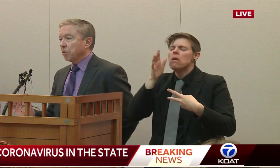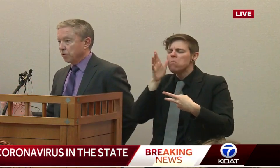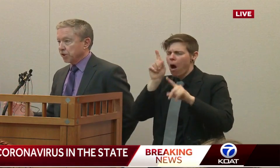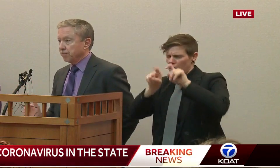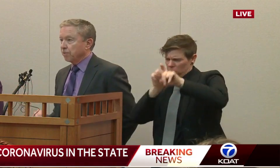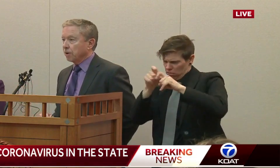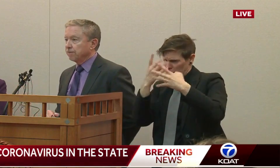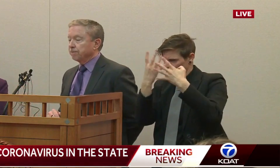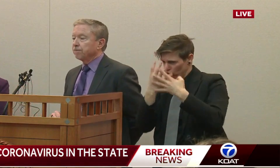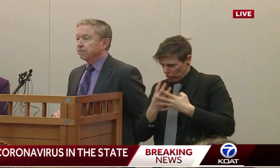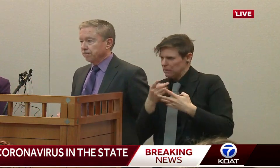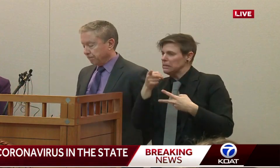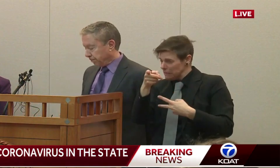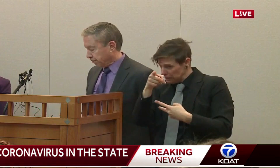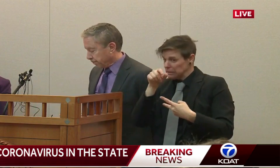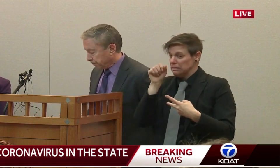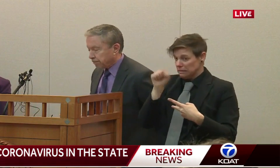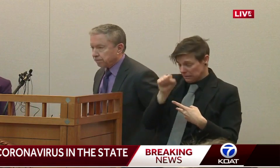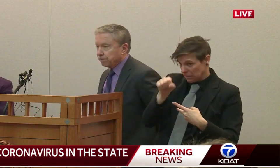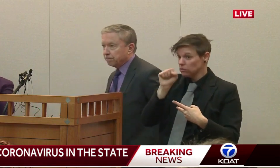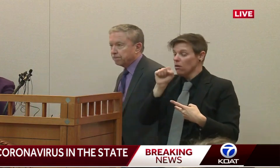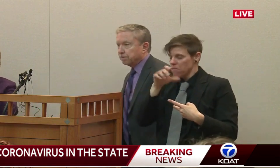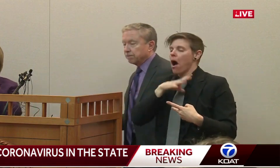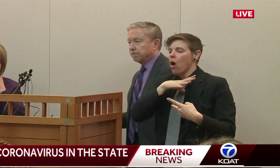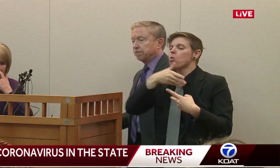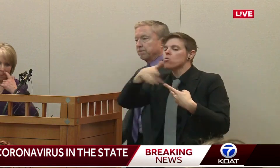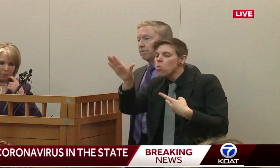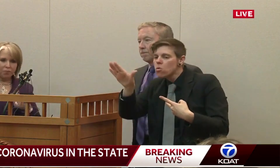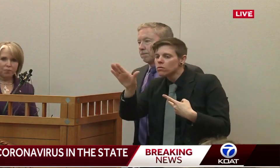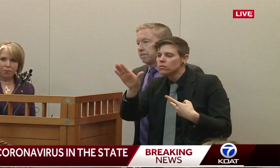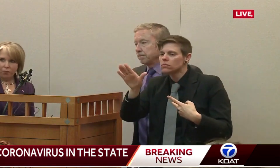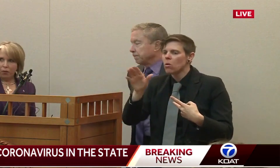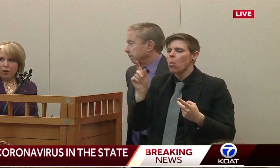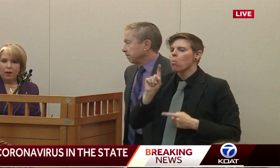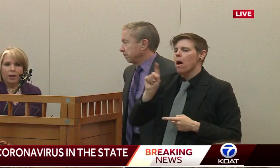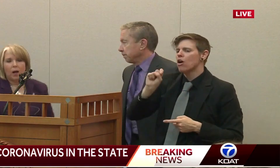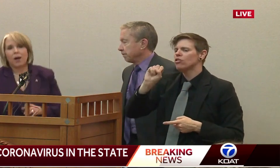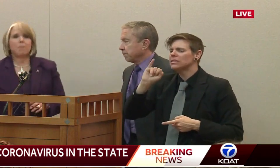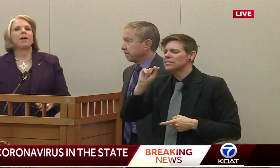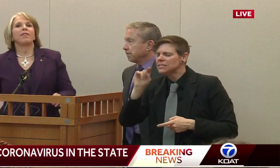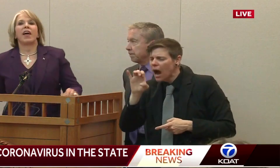that's what we're pushing for. So where are these sites? Are they up? Who do we want using them?